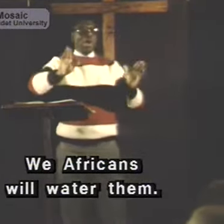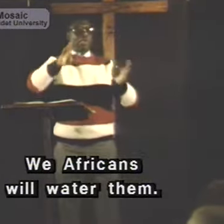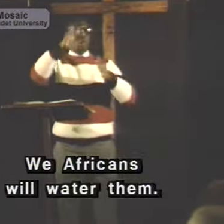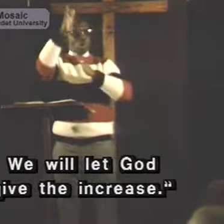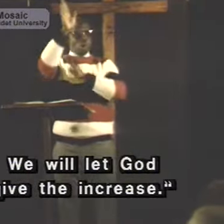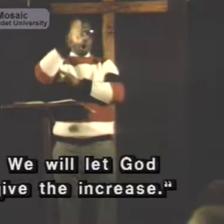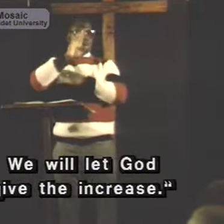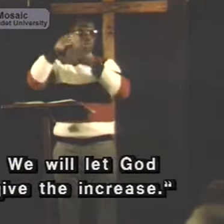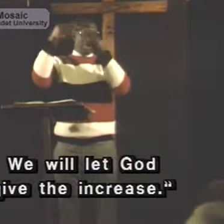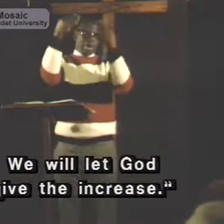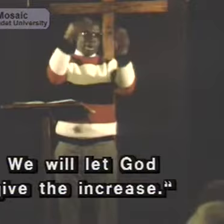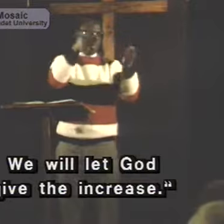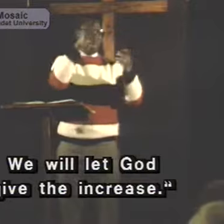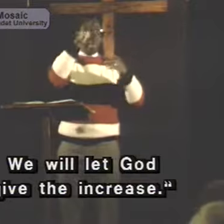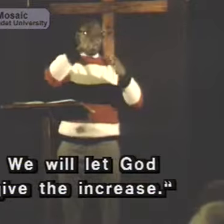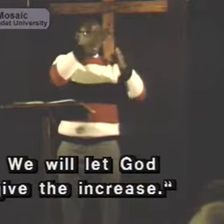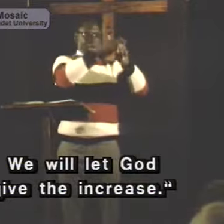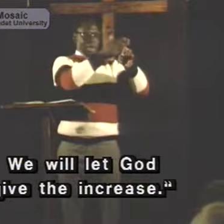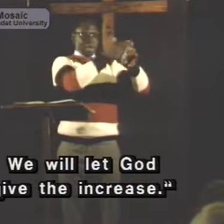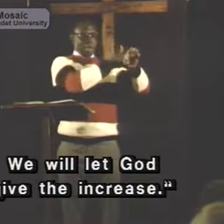We will let God give the increase.